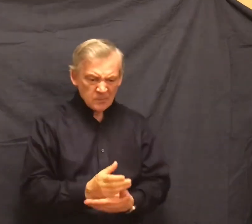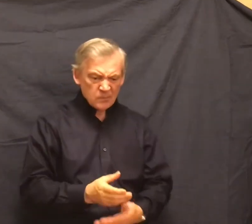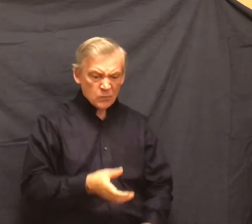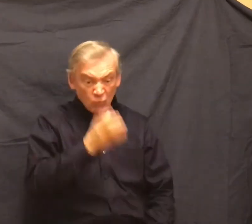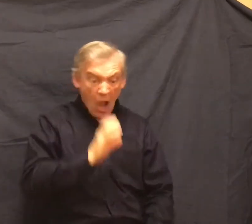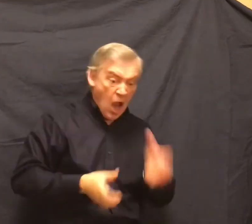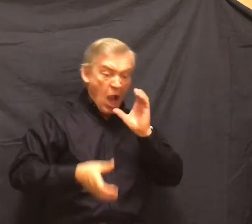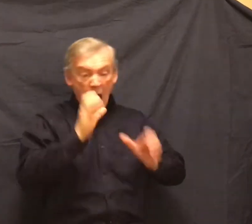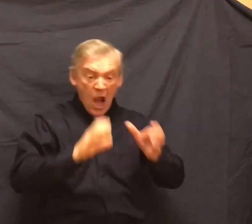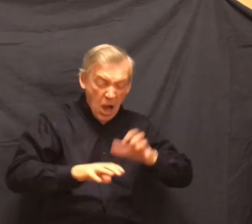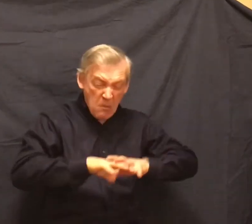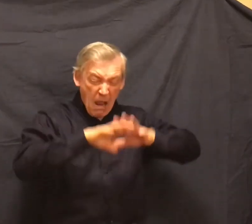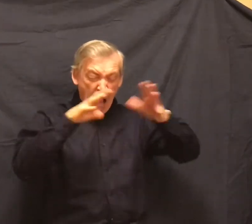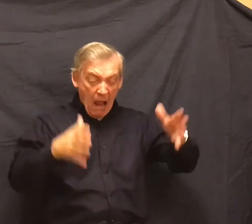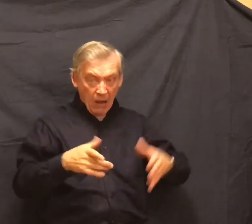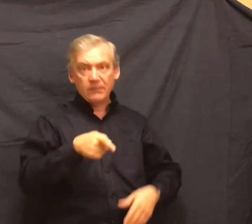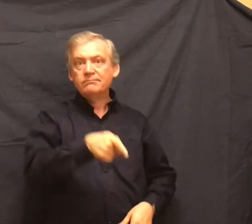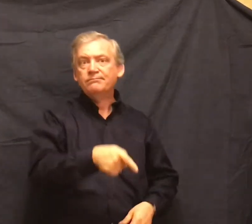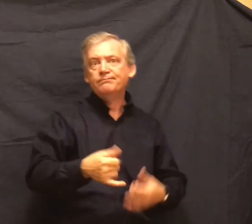Lenny continued to snort into the pool.